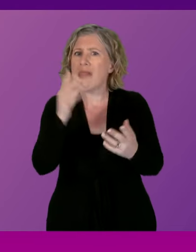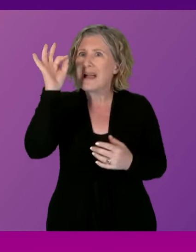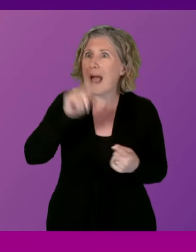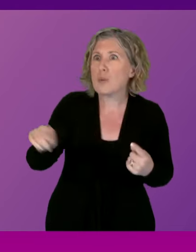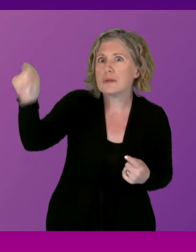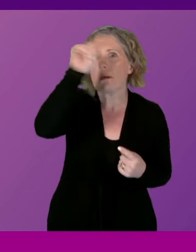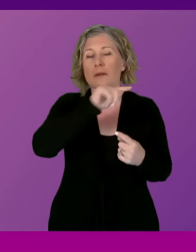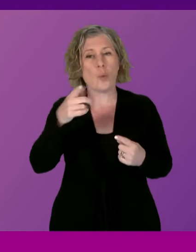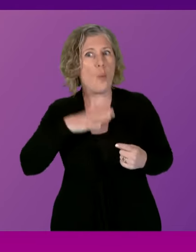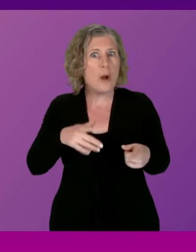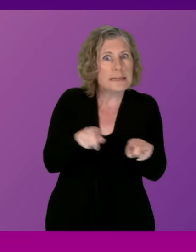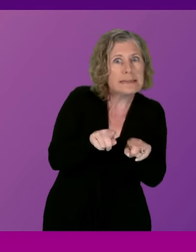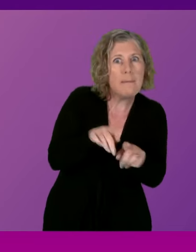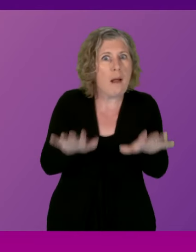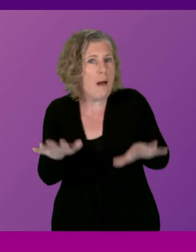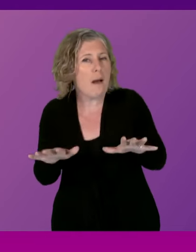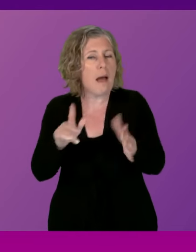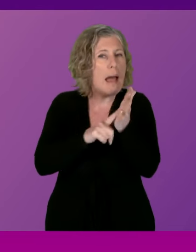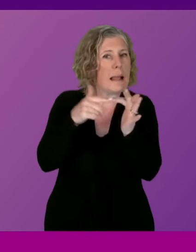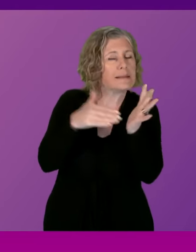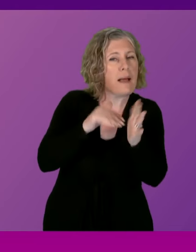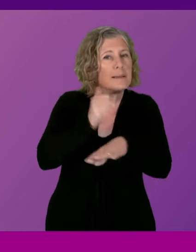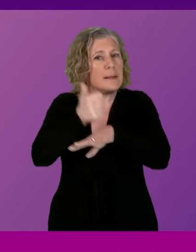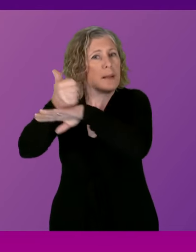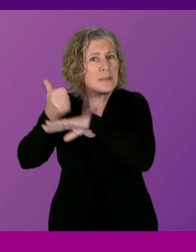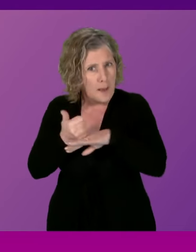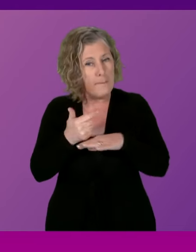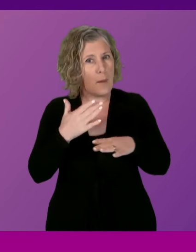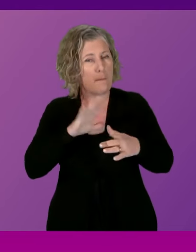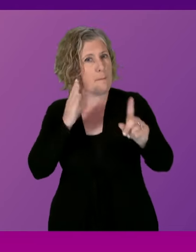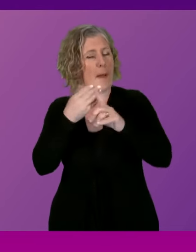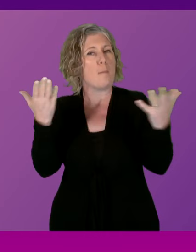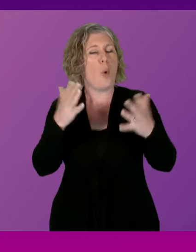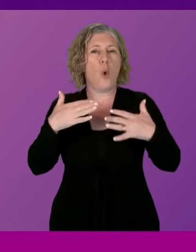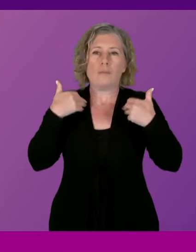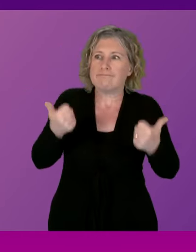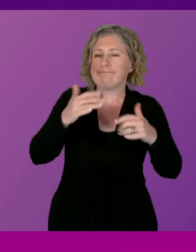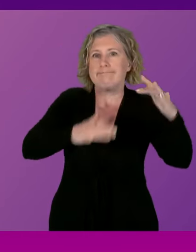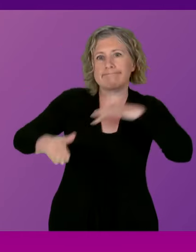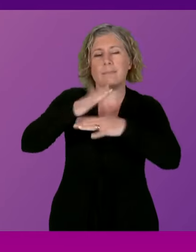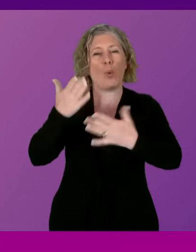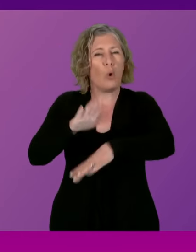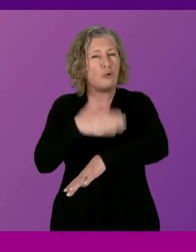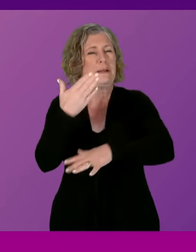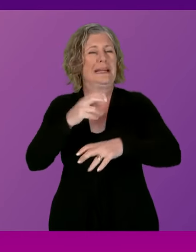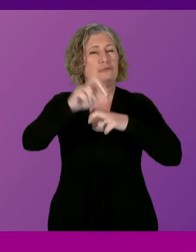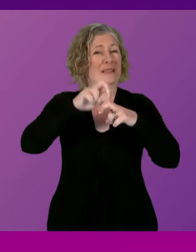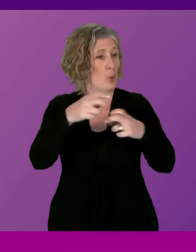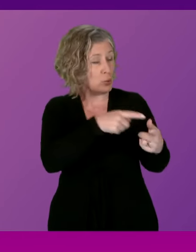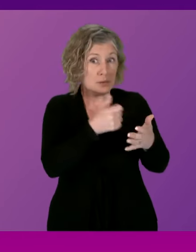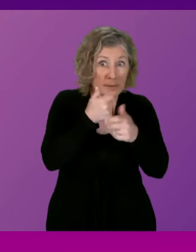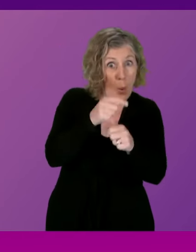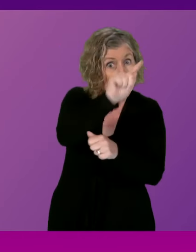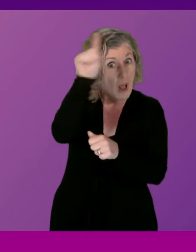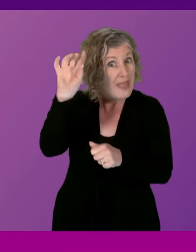implement similar LEZ schemes as we work together to move towards a cleaner, greener and healthier transport system? First Minister. Well,